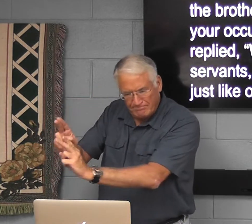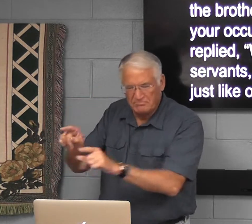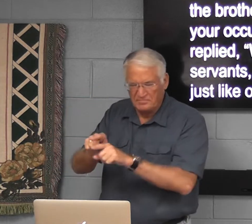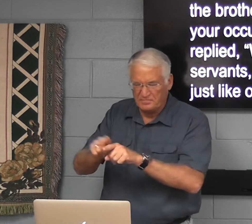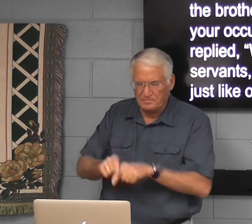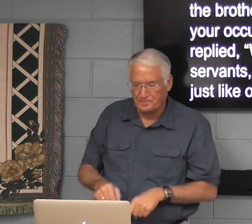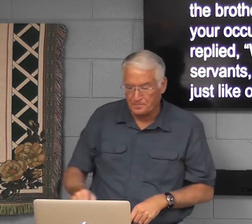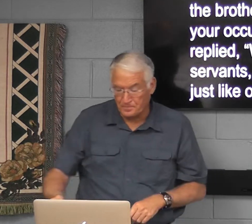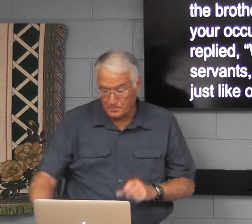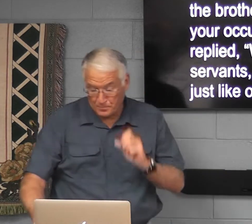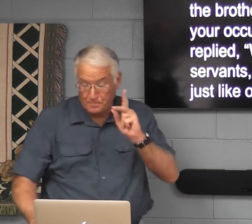showing honor.